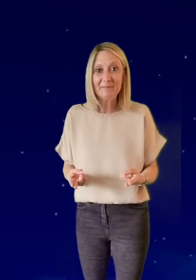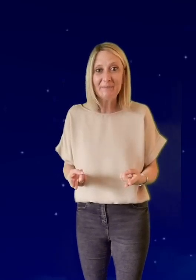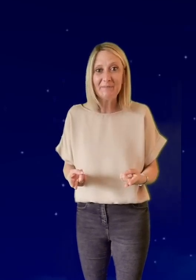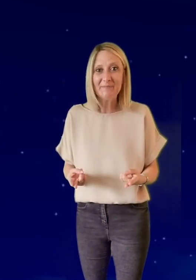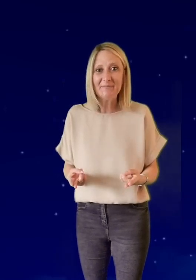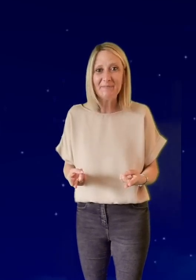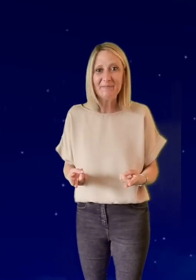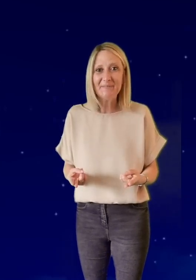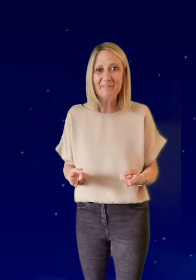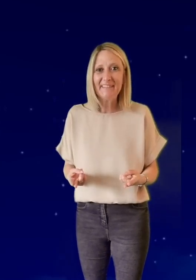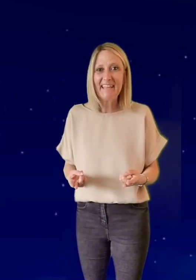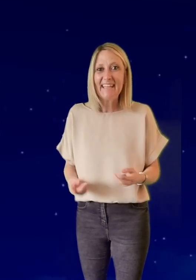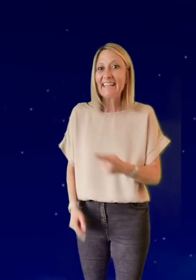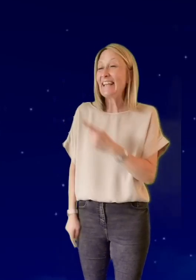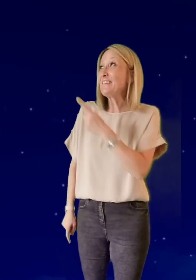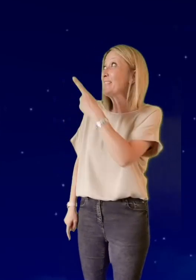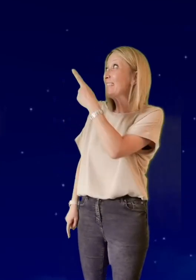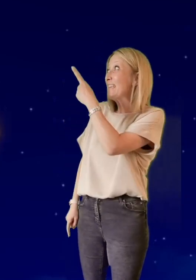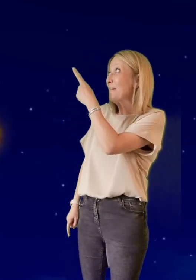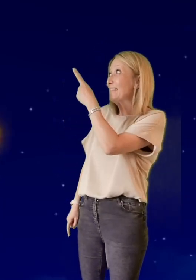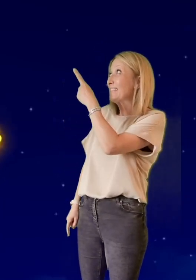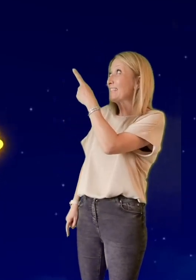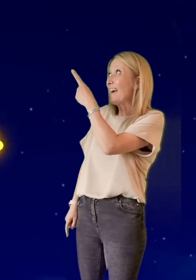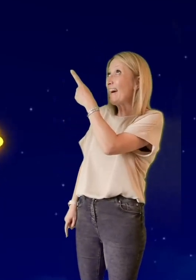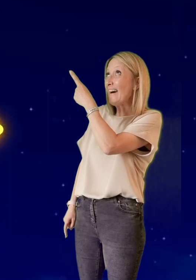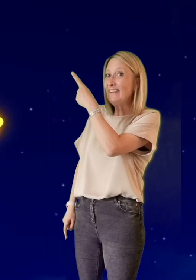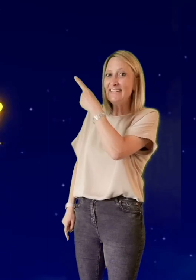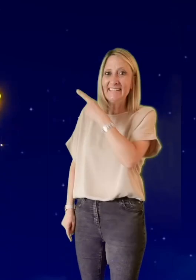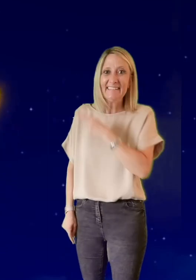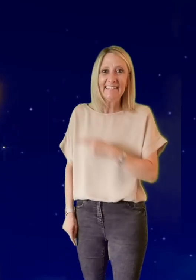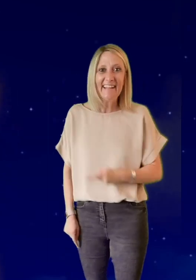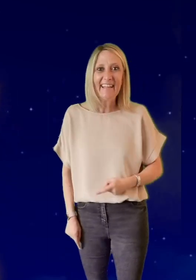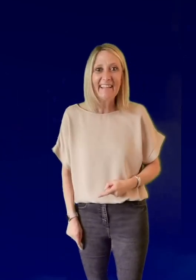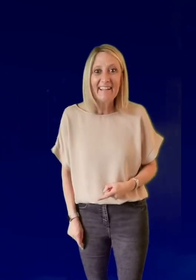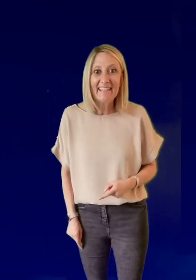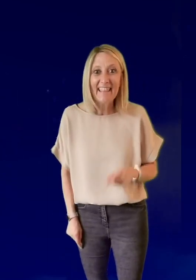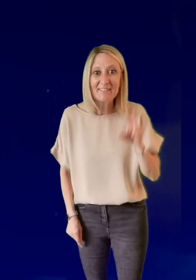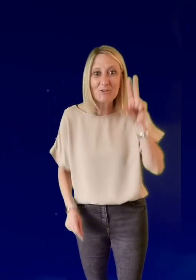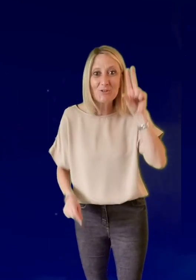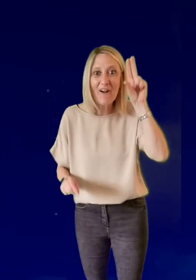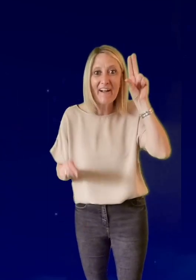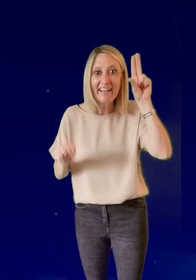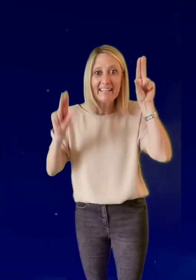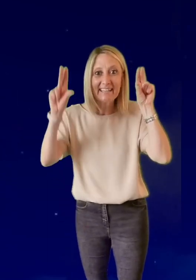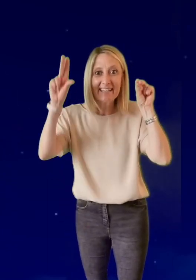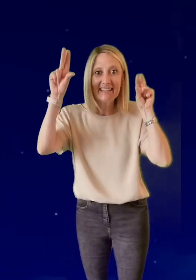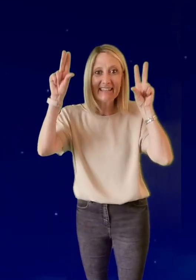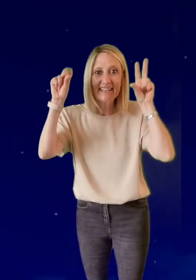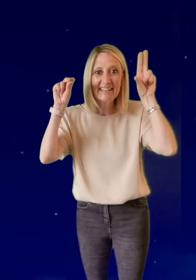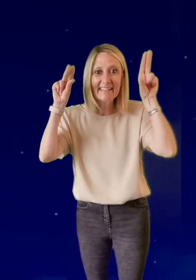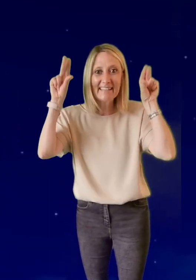can you see my star let's try